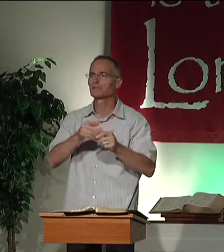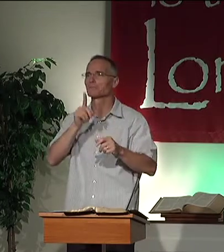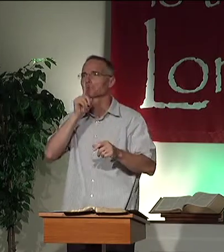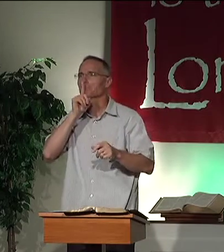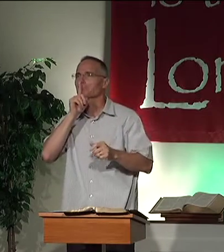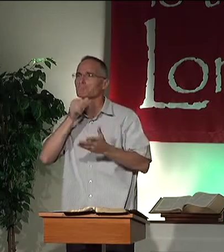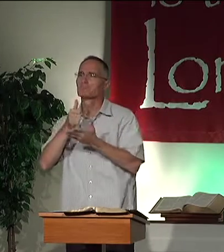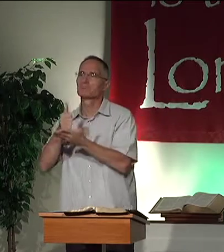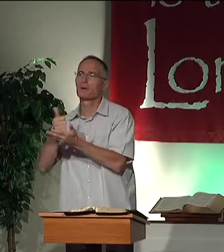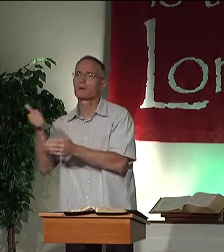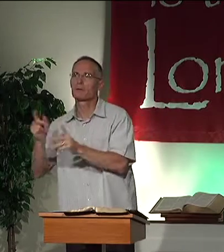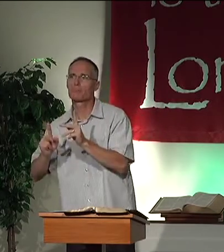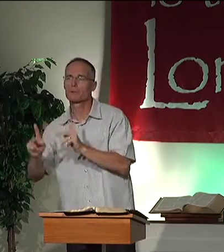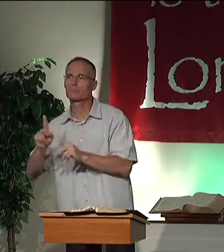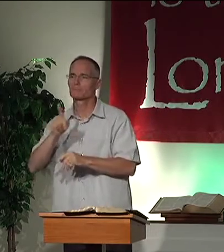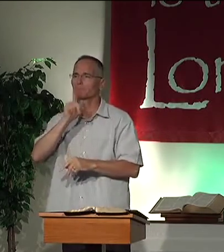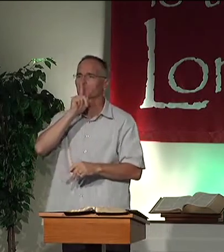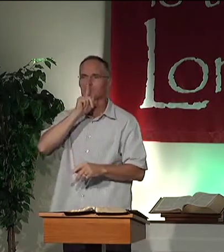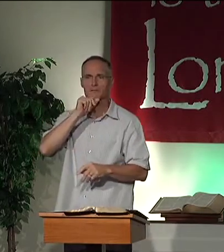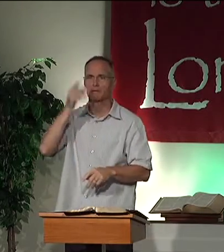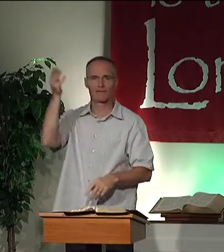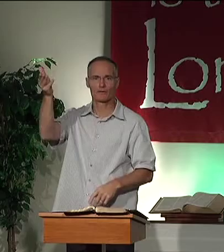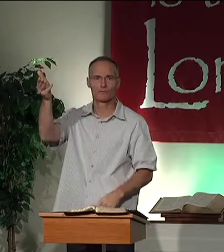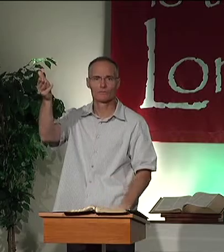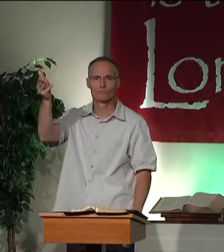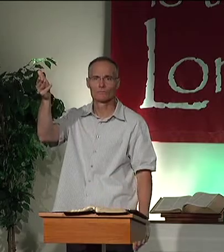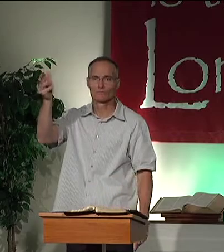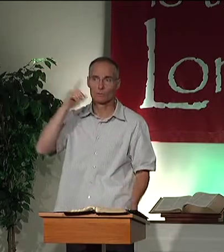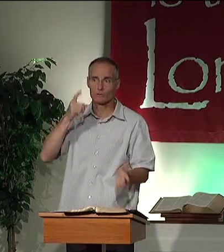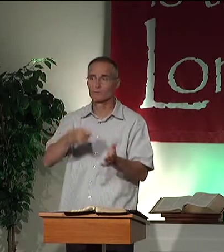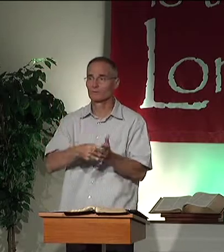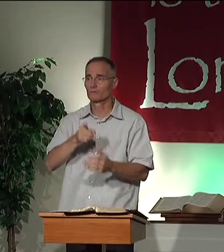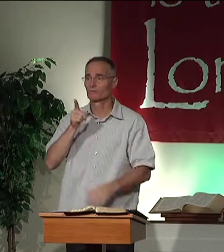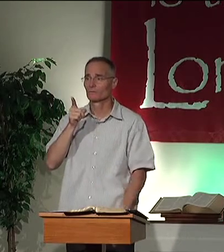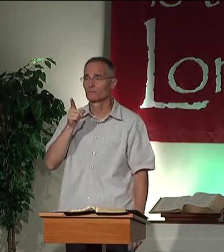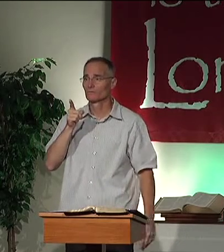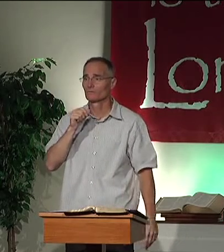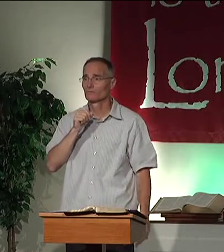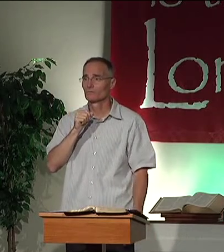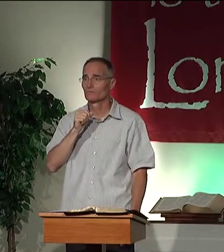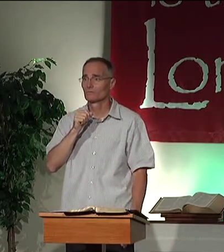It doesn't say you must be kind. You must help other people. It's not there. Did you notice?